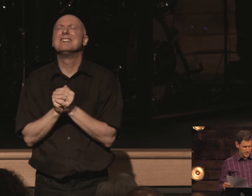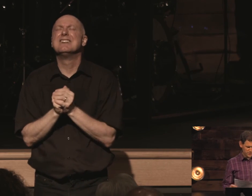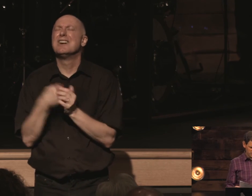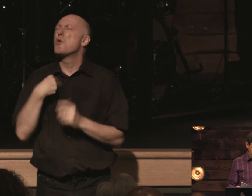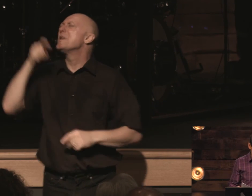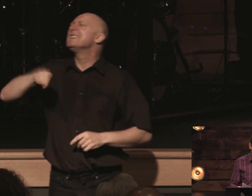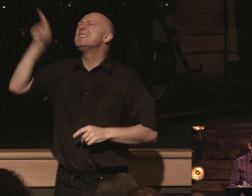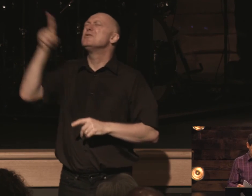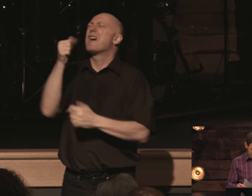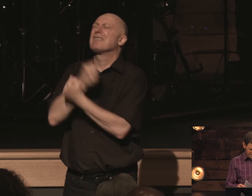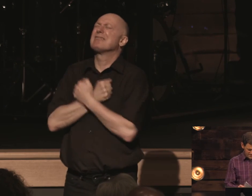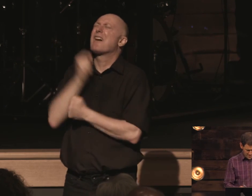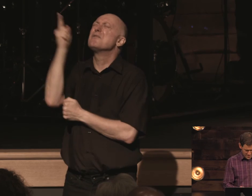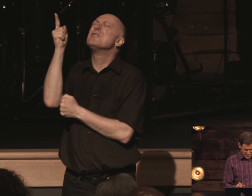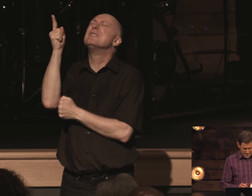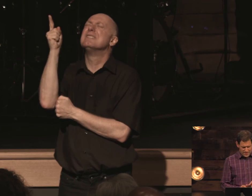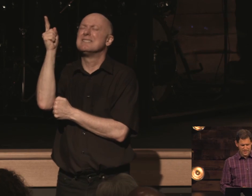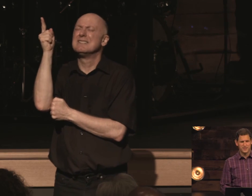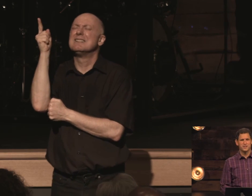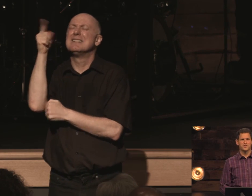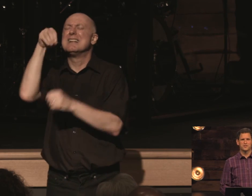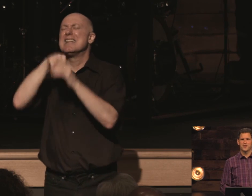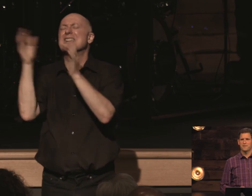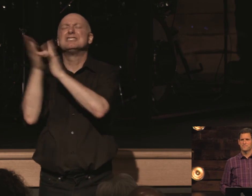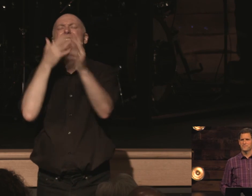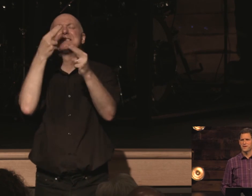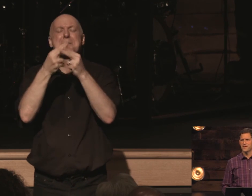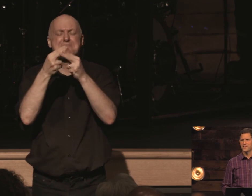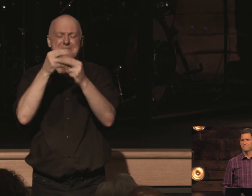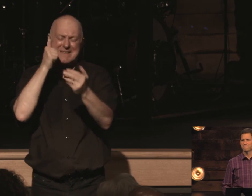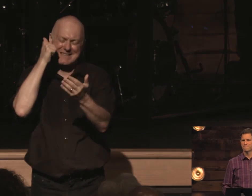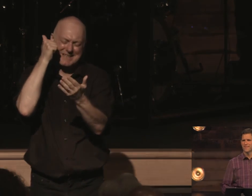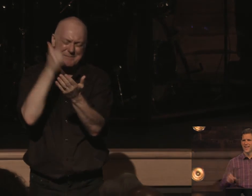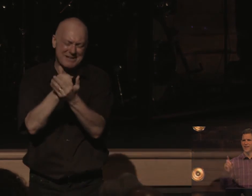need you and love you in jesus name amen amen you you